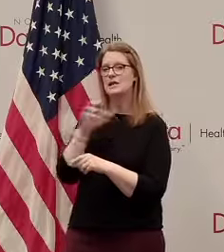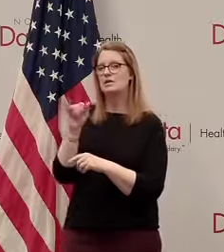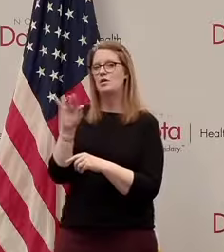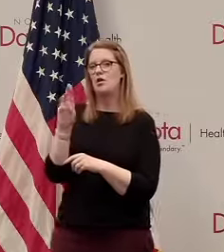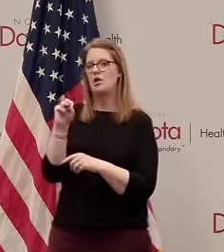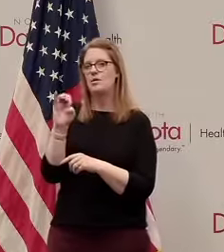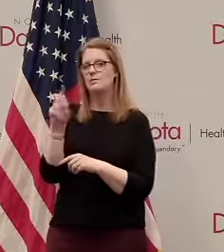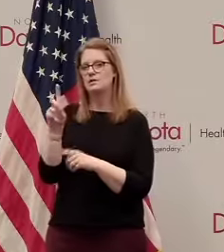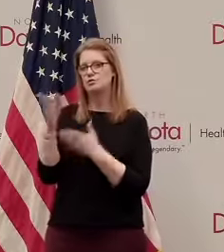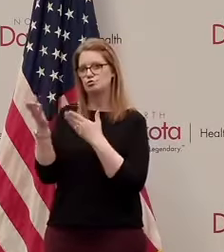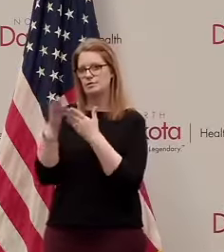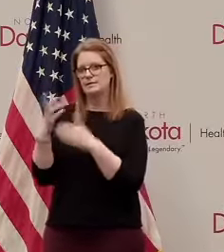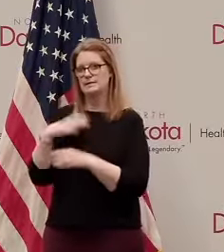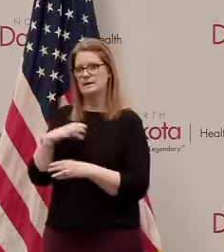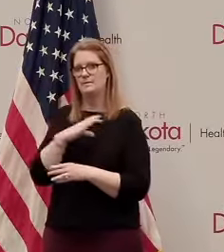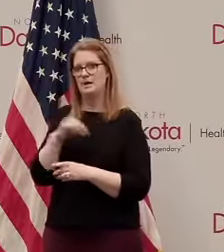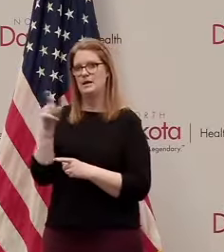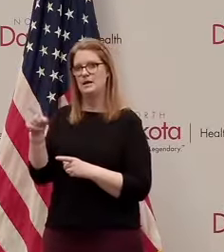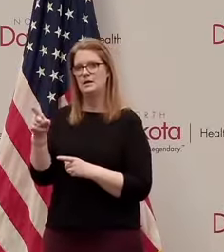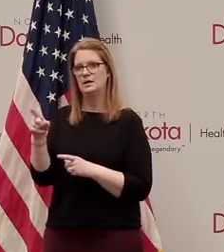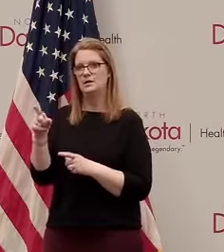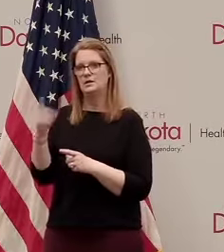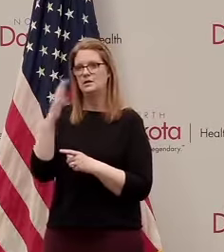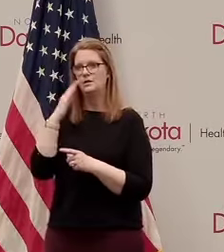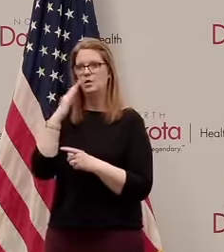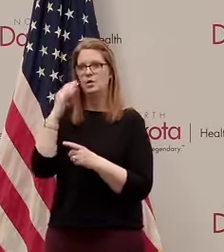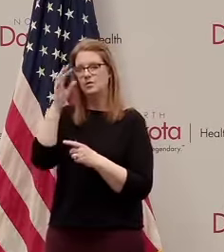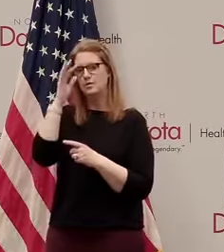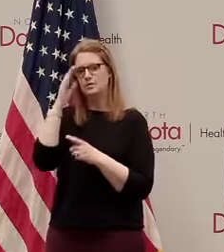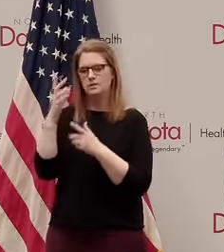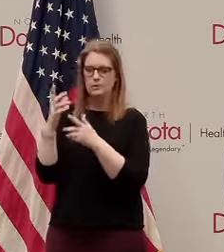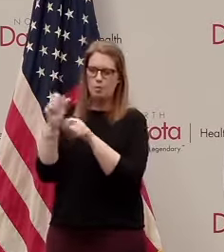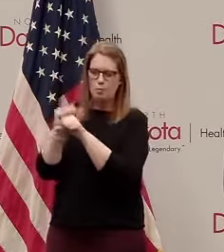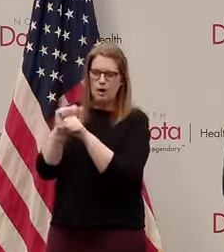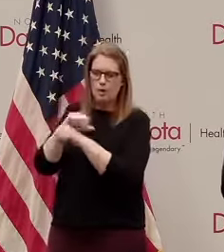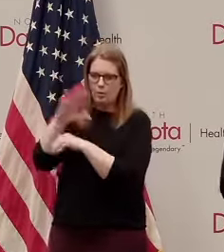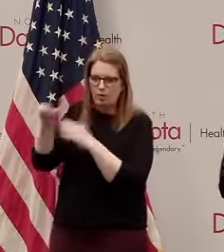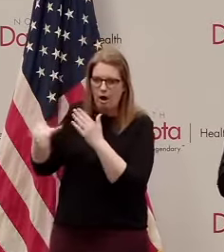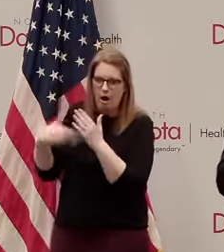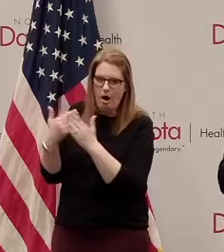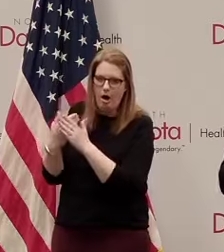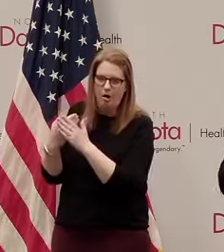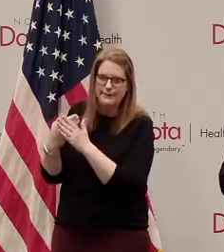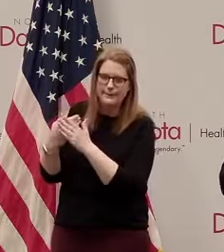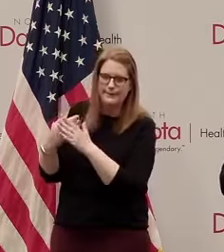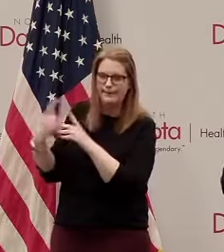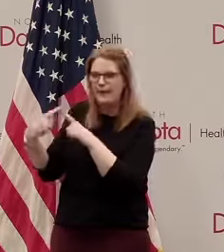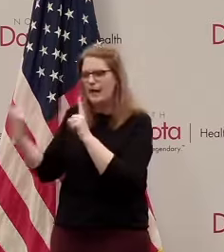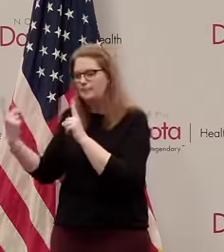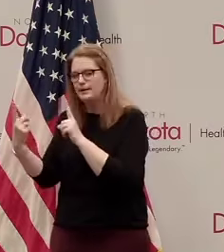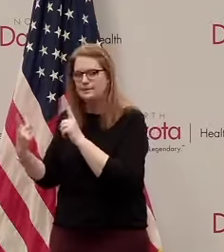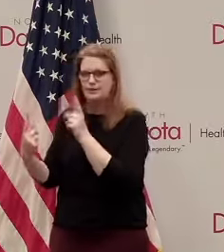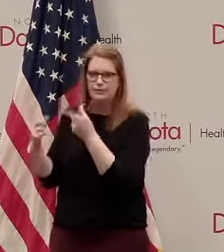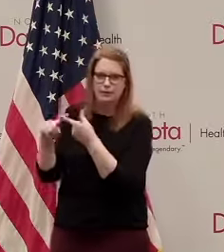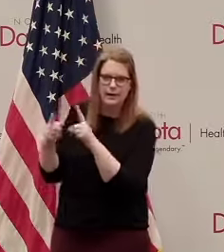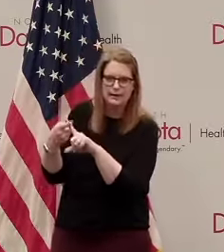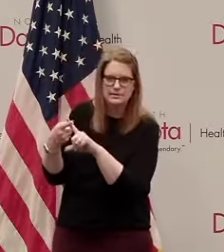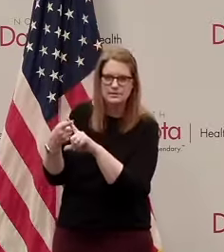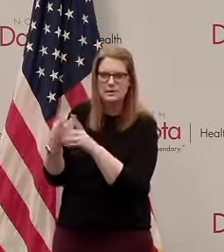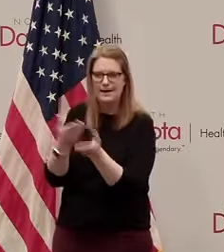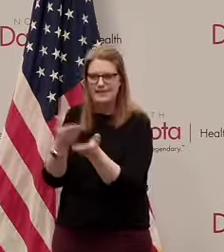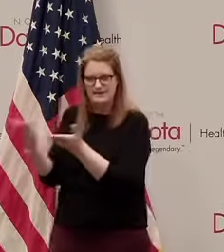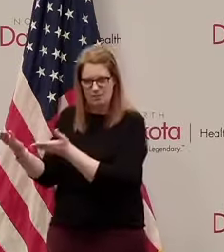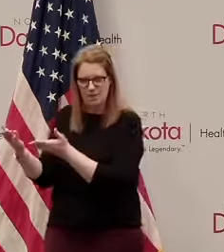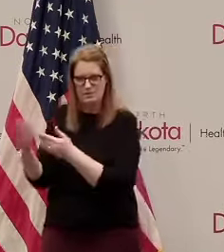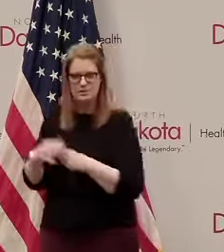in dealing with adversaries and allies alike particularly on the supply side on the financing